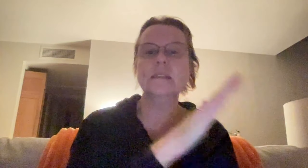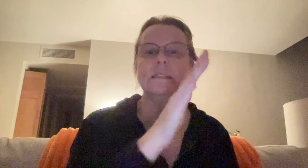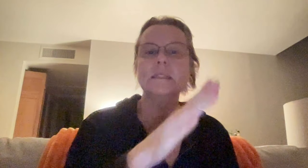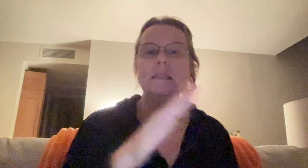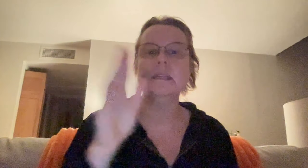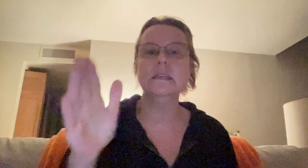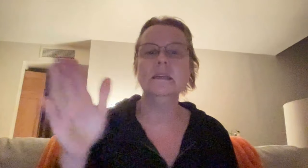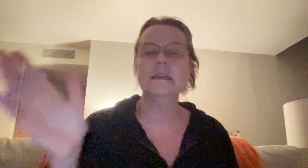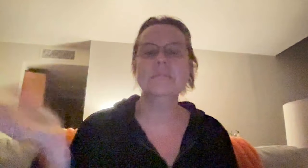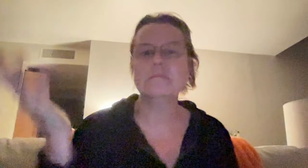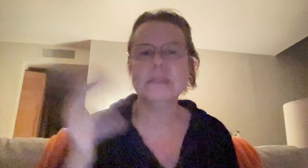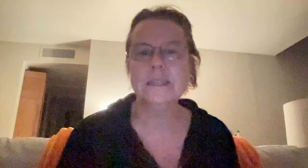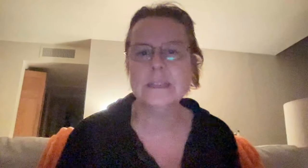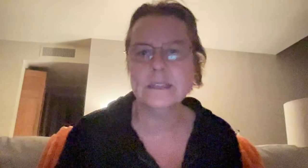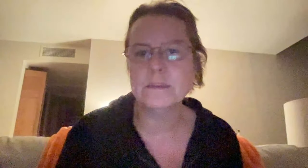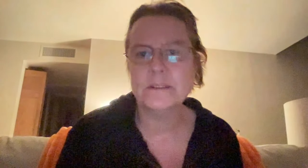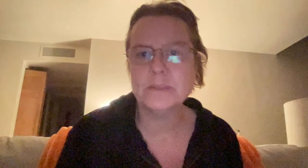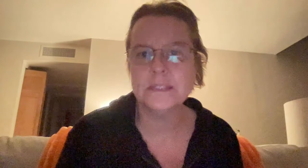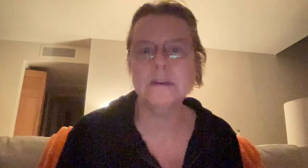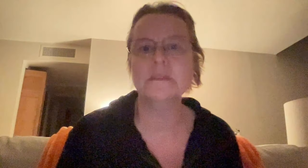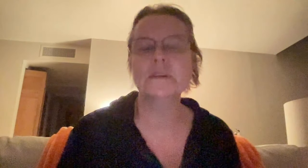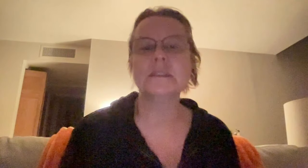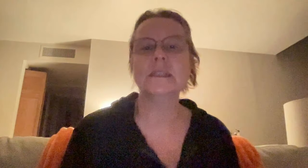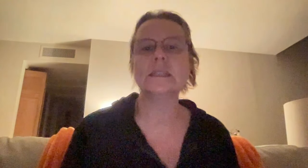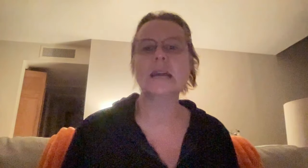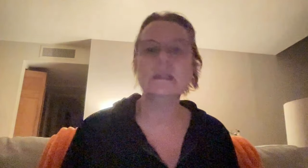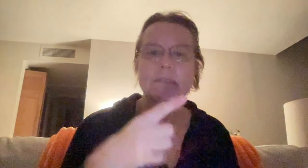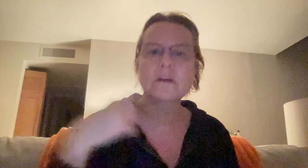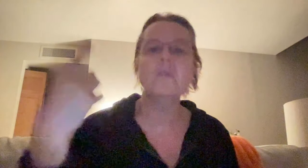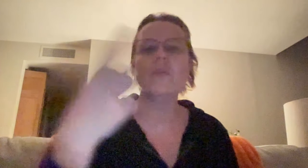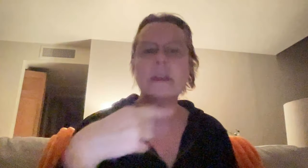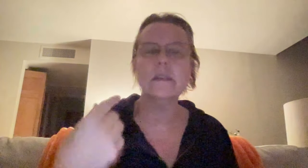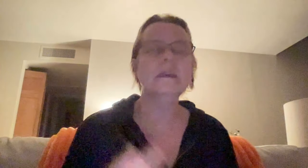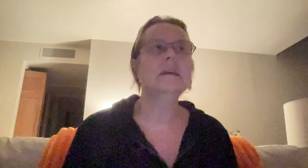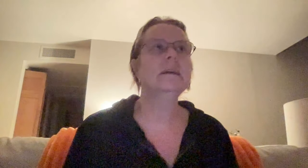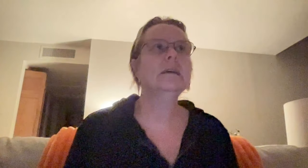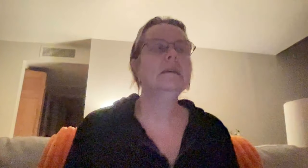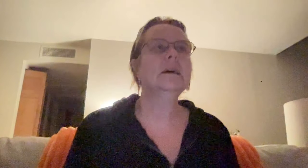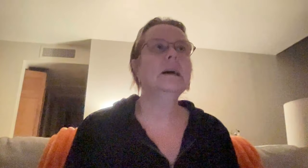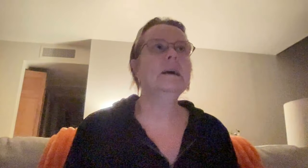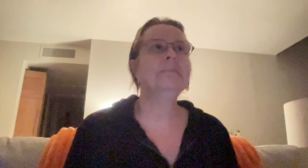S is the, I didn't mean to get into the Myers-Briggs now, but there is, it's kind of a whole thing. Um,